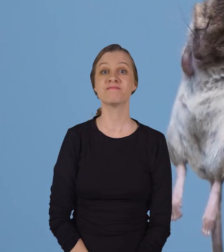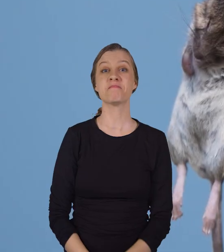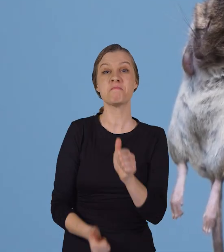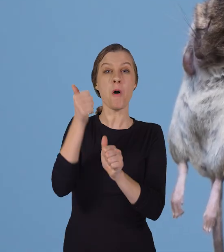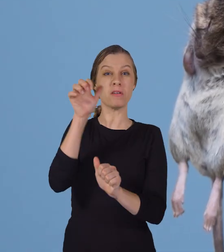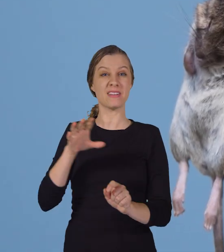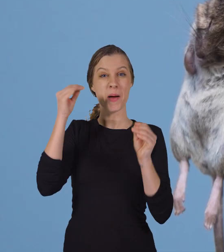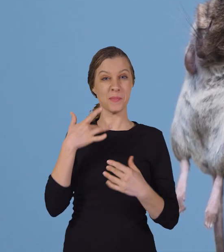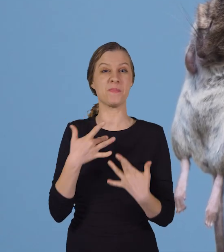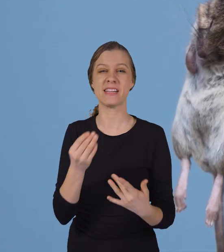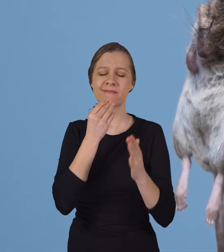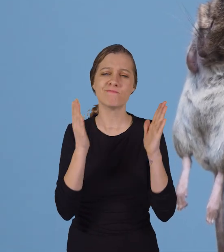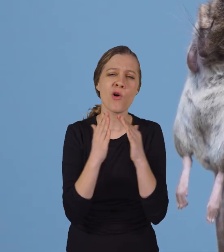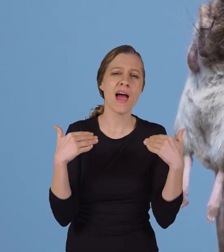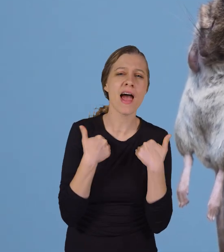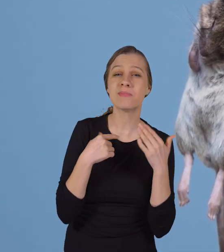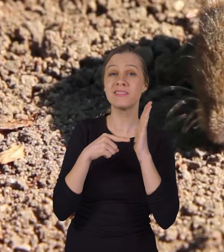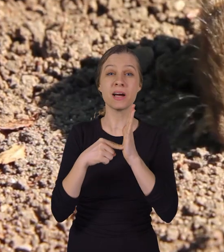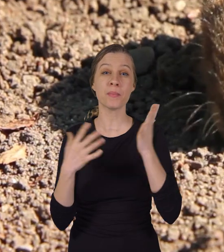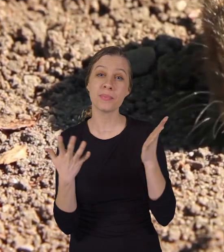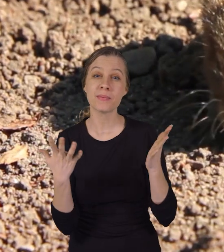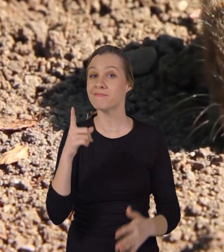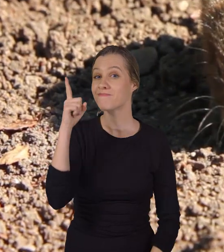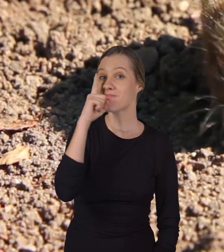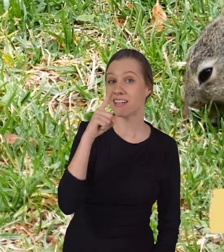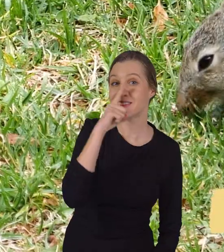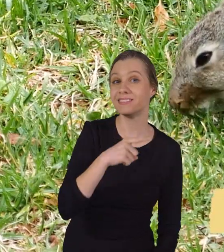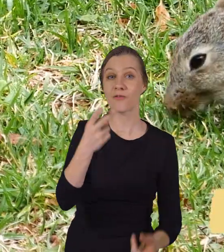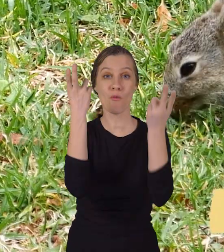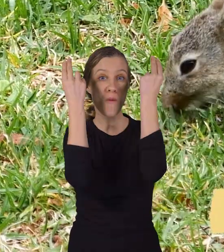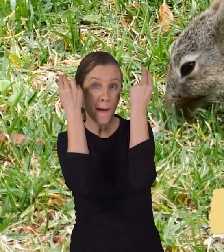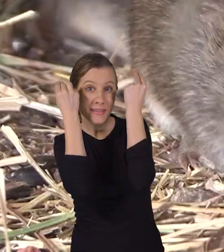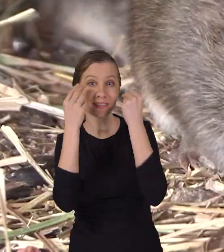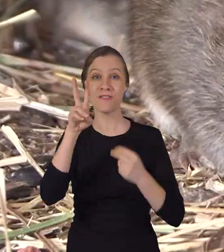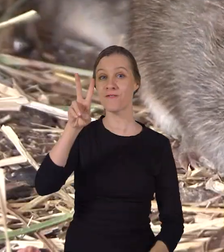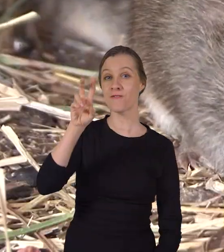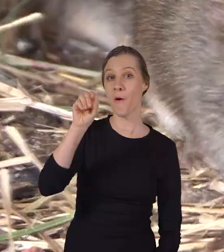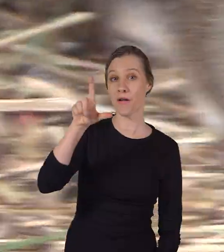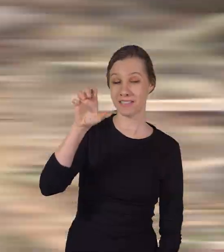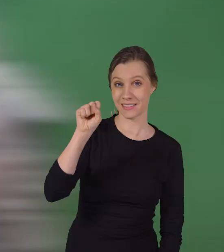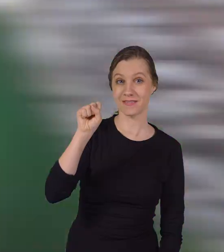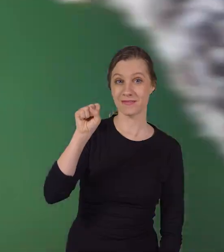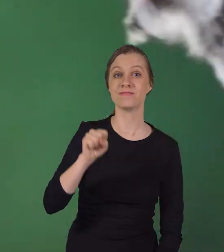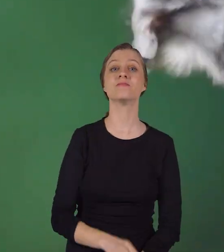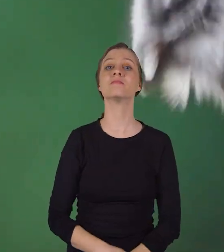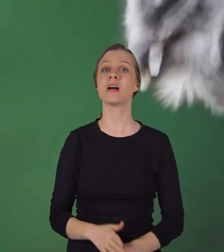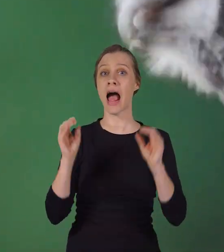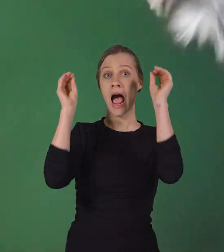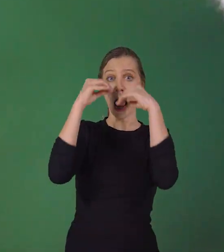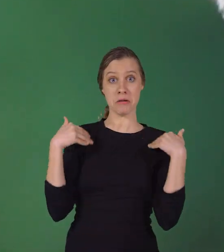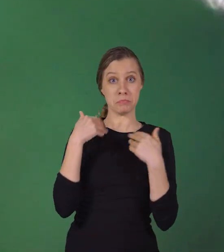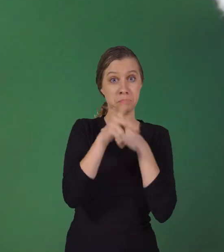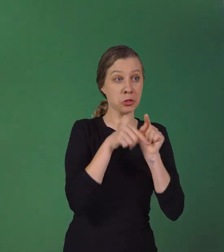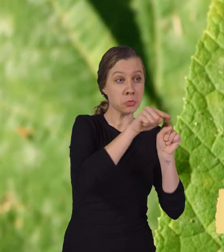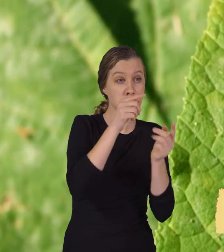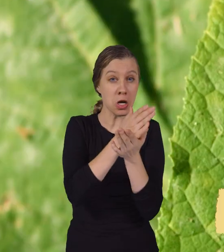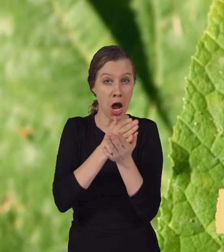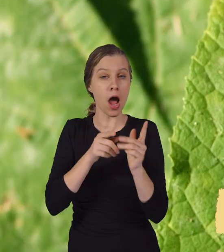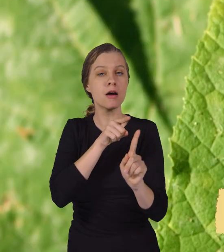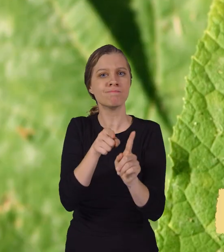Most owls eat small animals like mice, rabbits, and voles. But some owl species will also